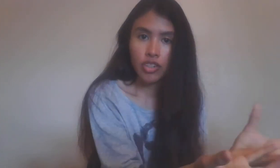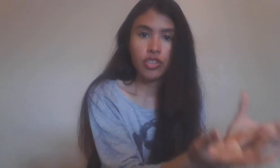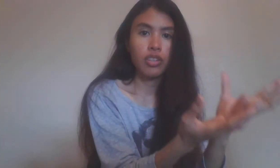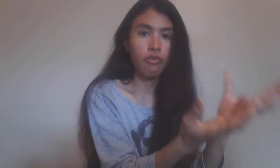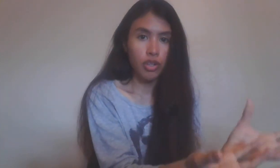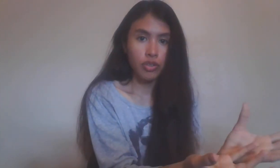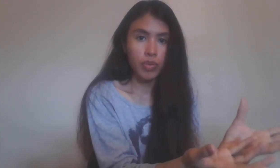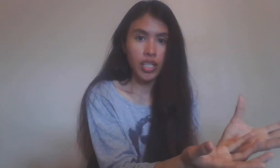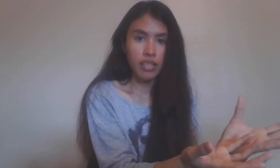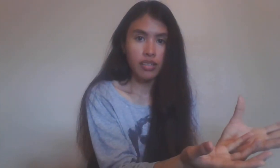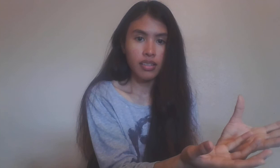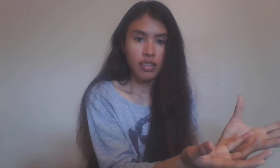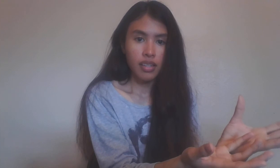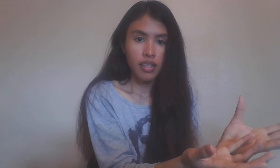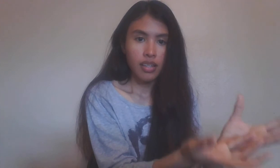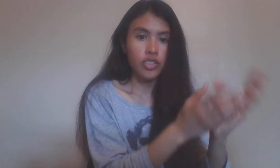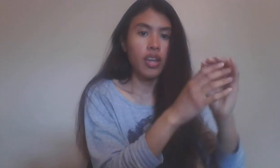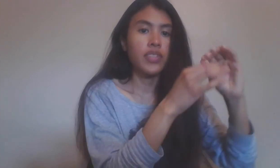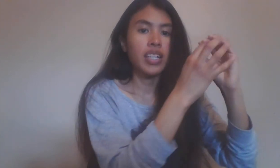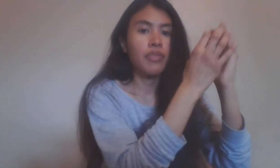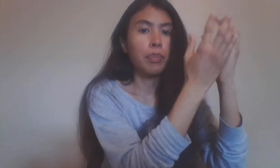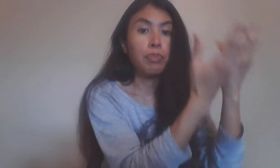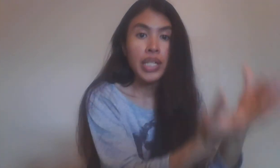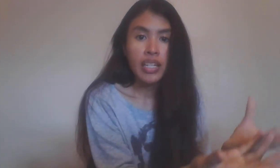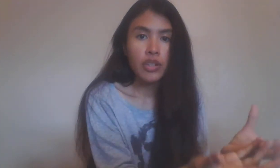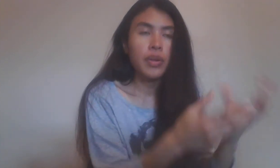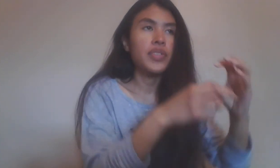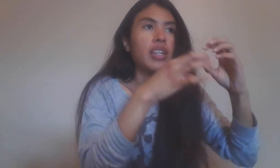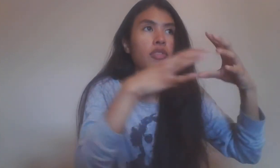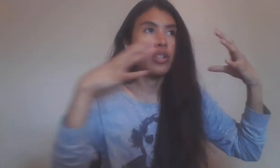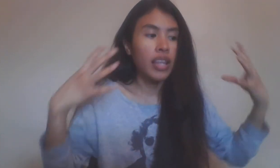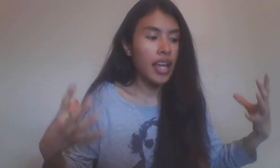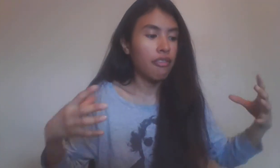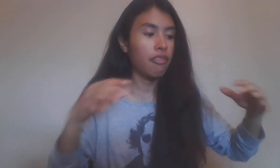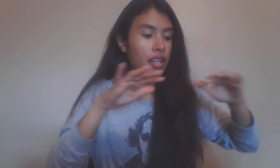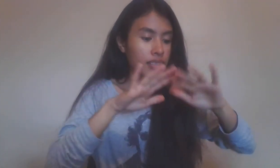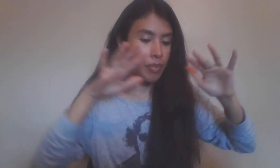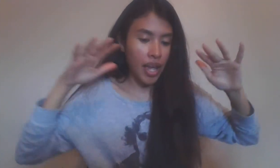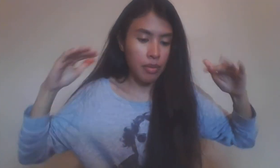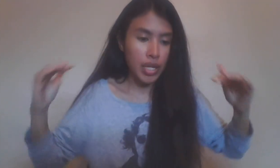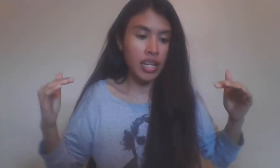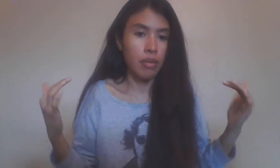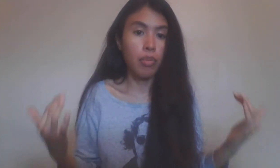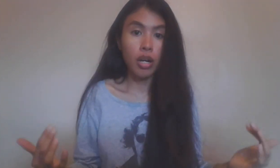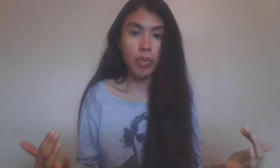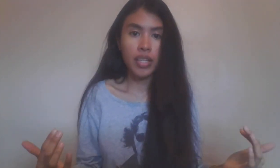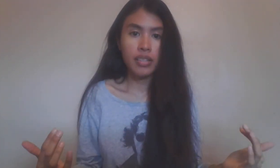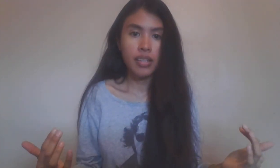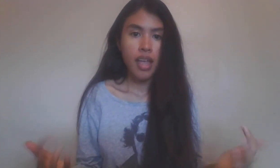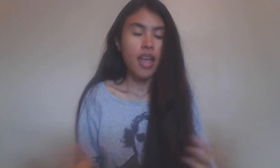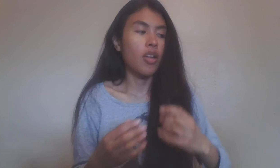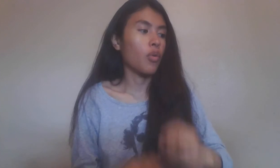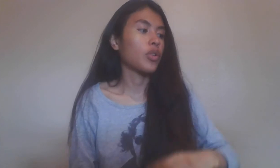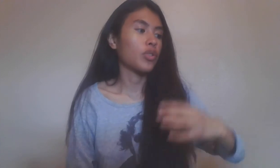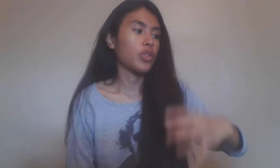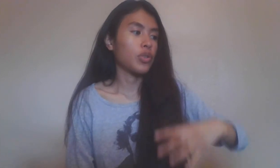vision in the first place. Because you have to give it meaning, have to give your life some kind of meaning and purpose in order to